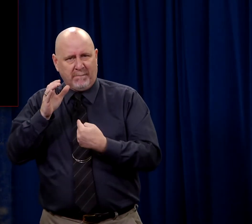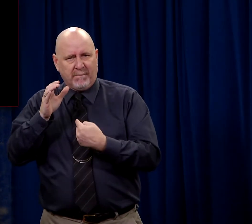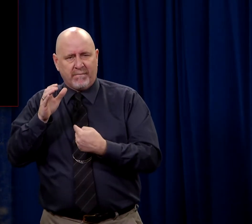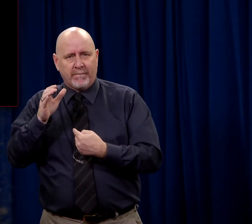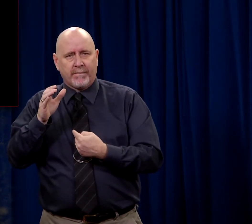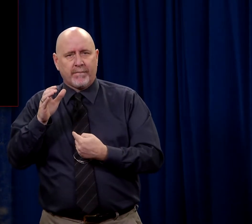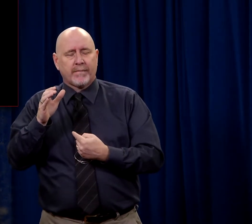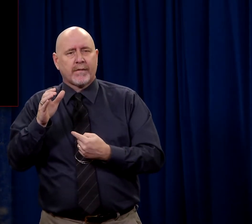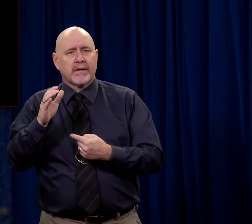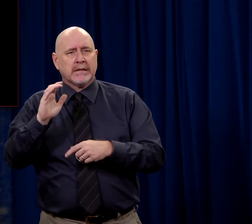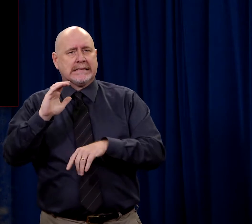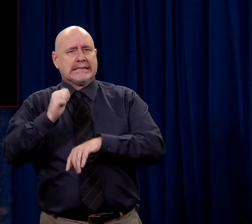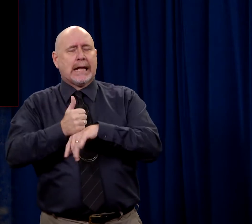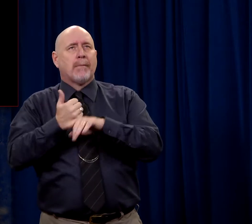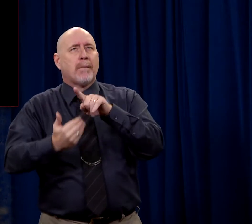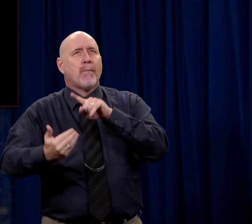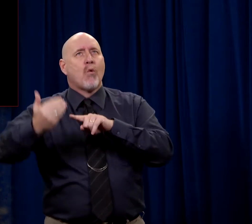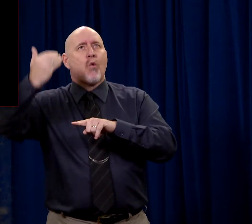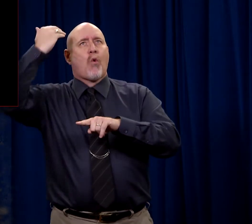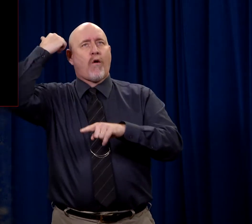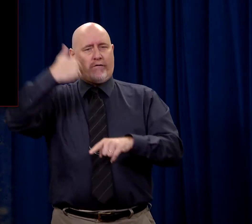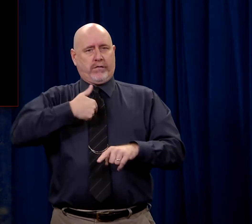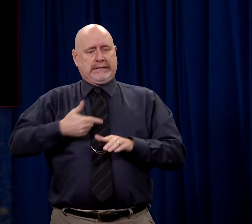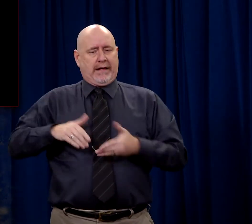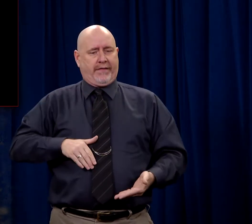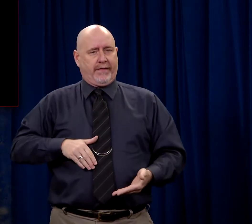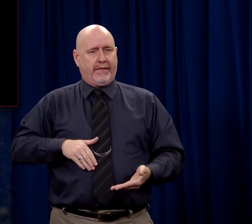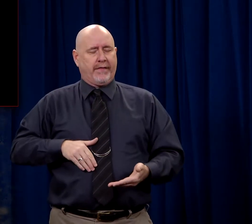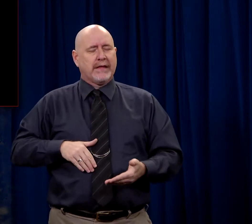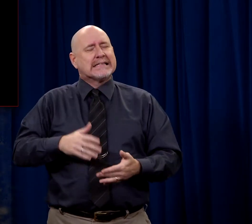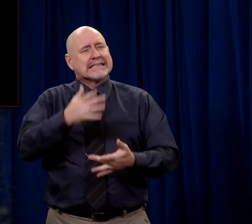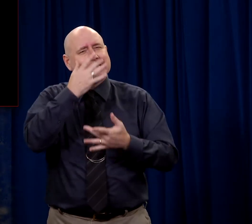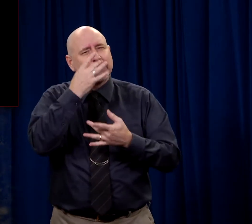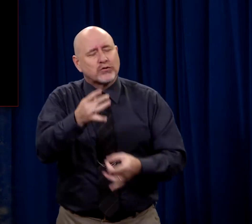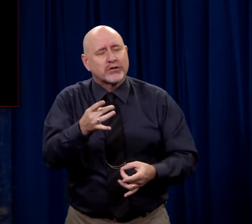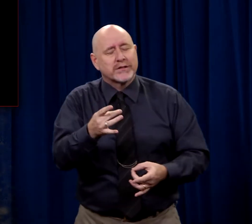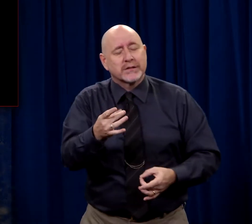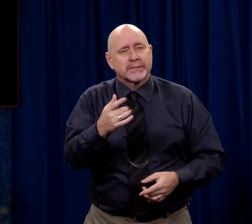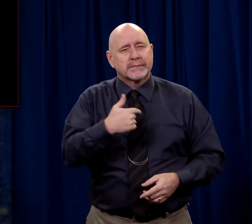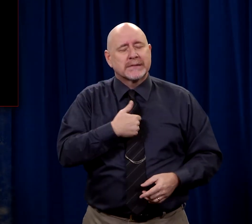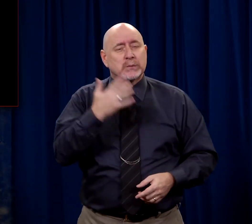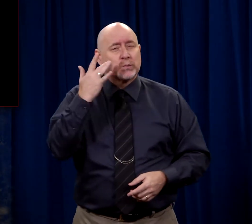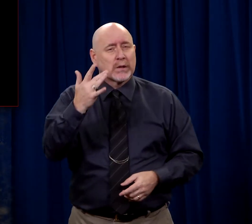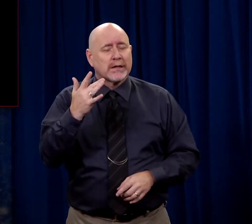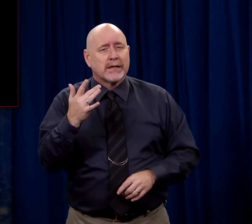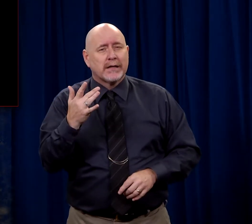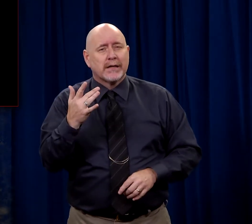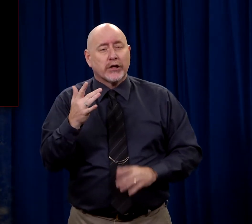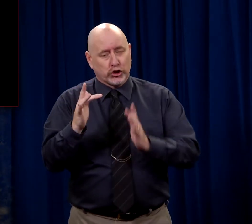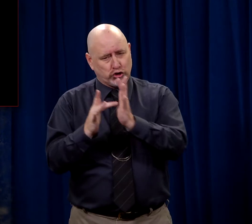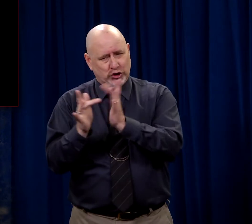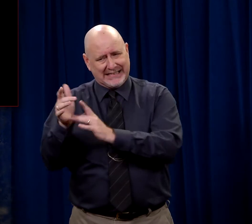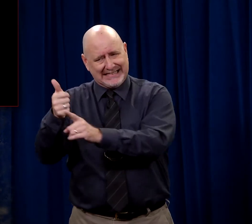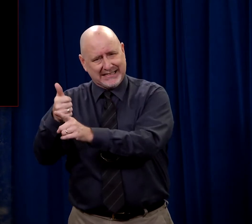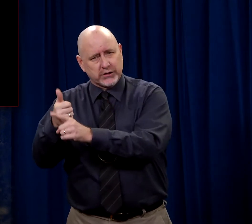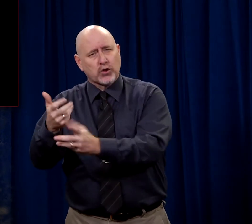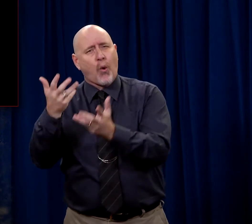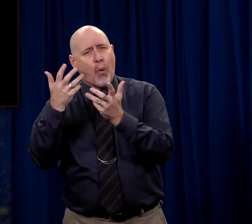was drinking. And He started setting up a memorial for His death. Now this is interesting to me because Jesus